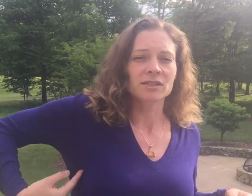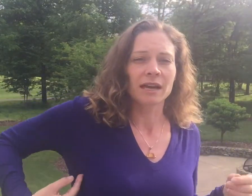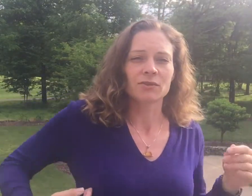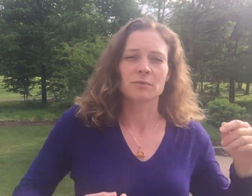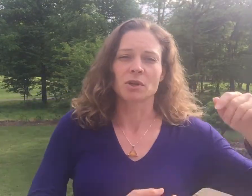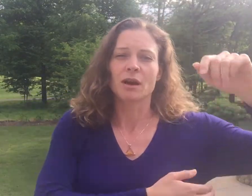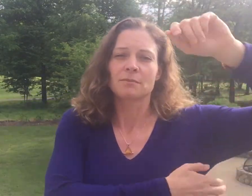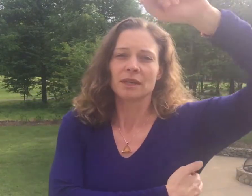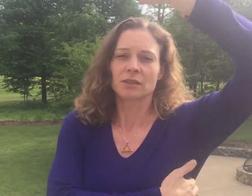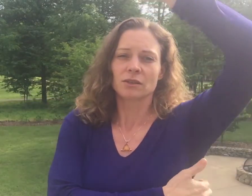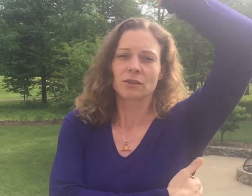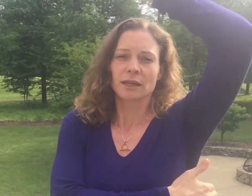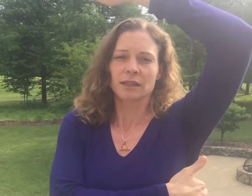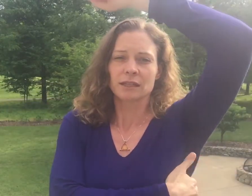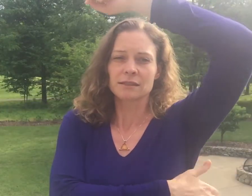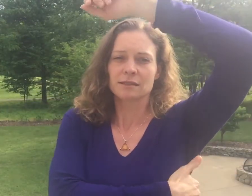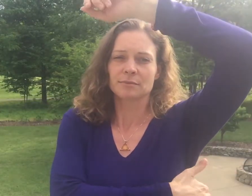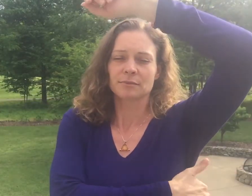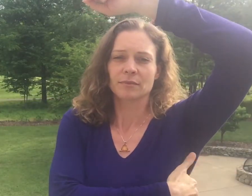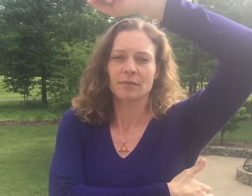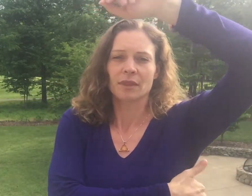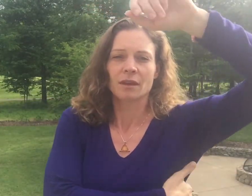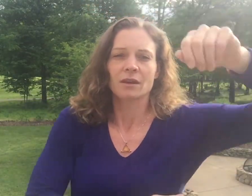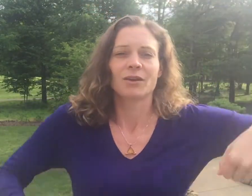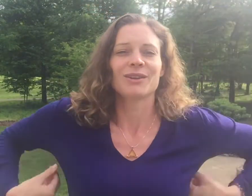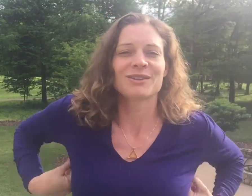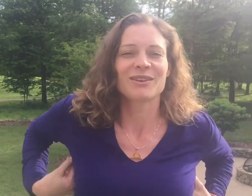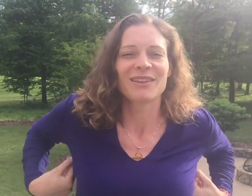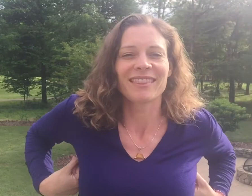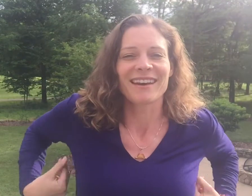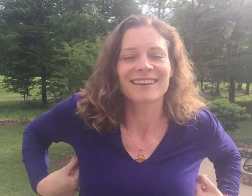down from your armpit. You can go like this. Or you can go like that.